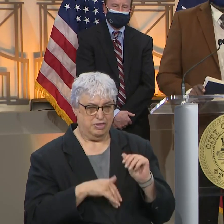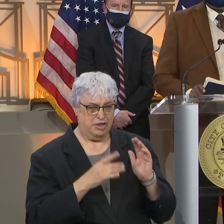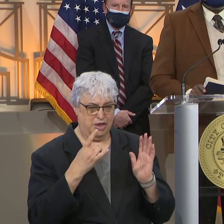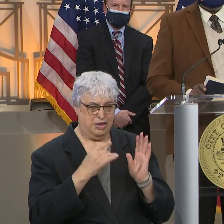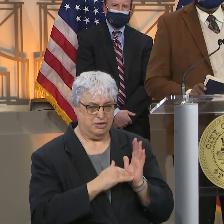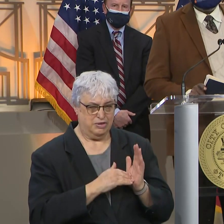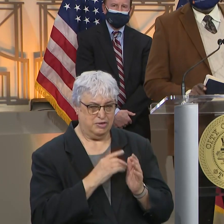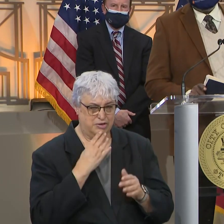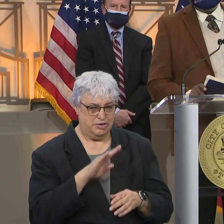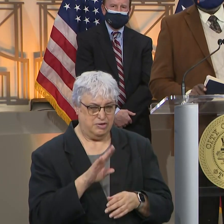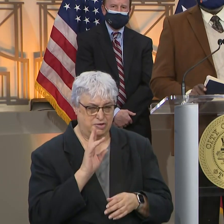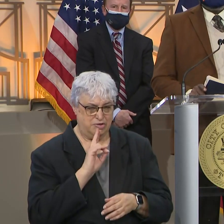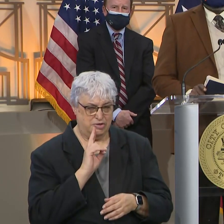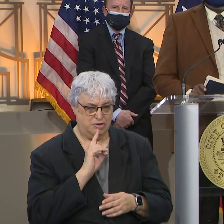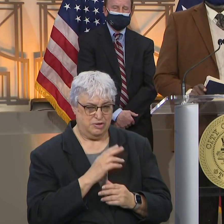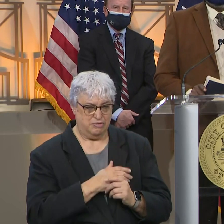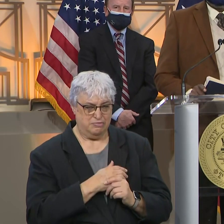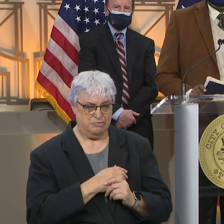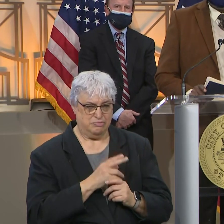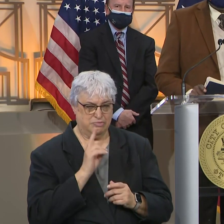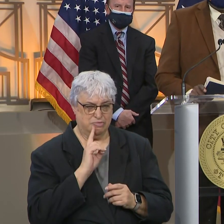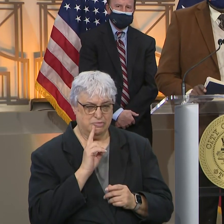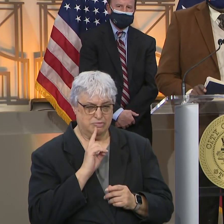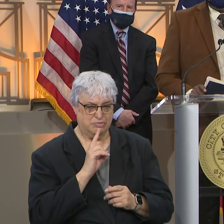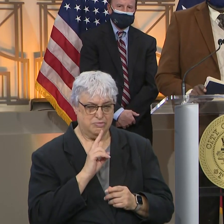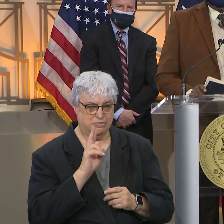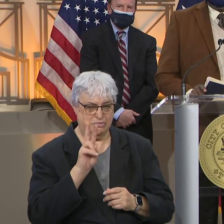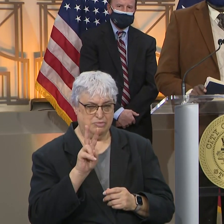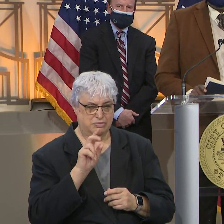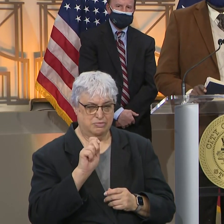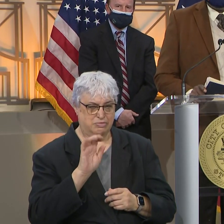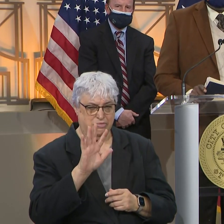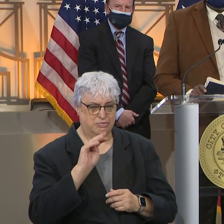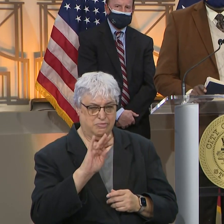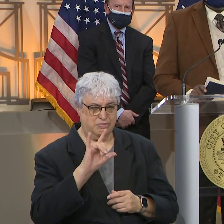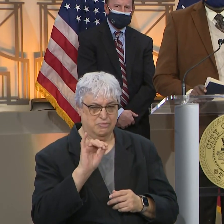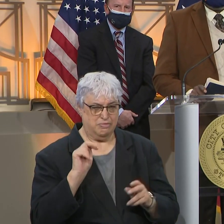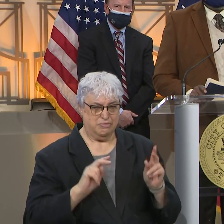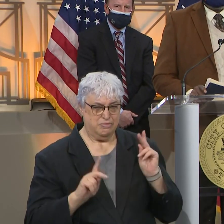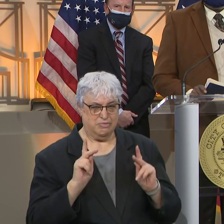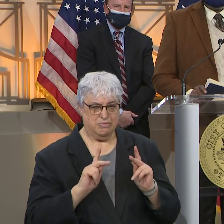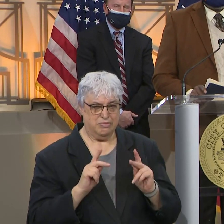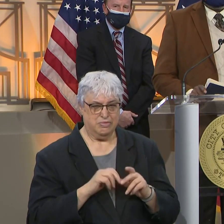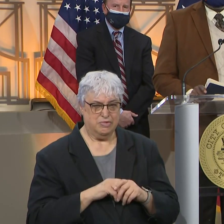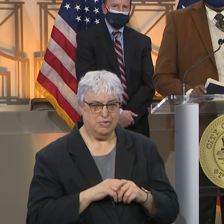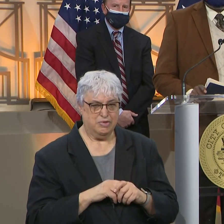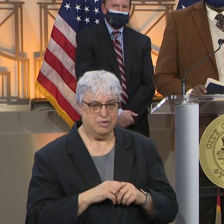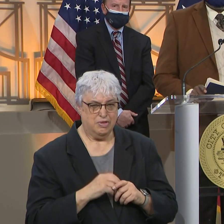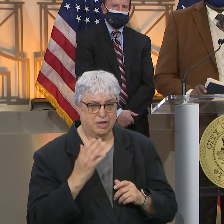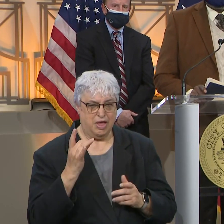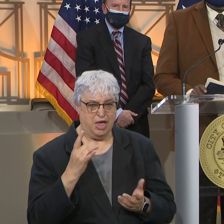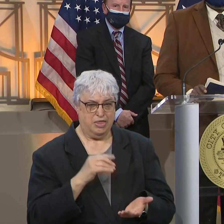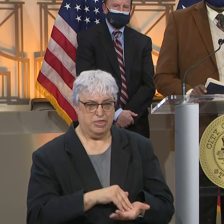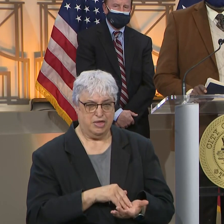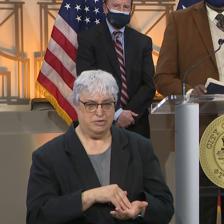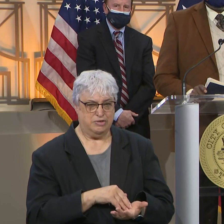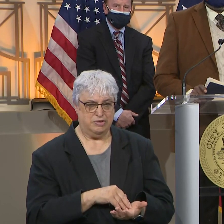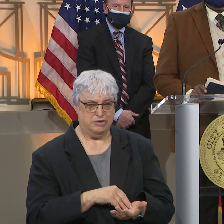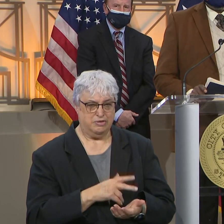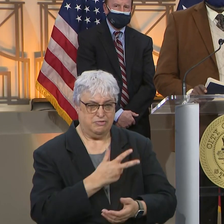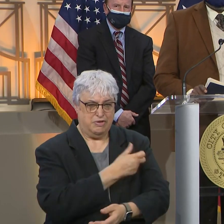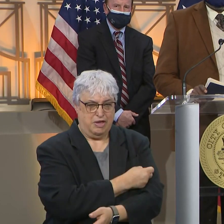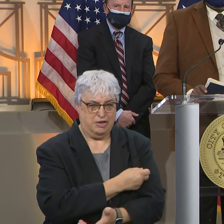8,000 sent to Houston? Houston has about 2.5 million people. What is 8,000